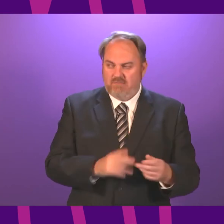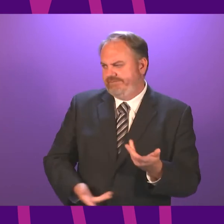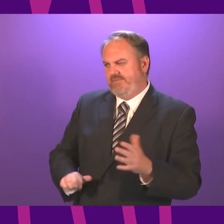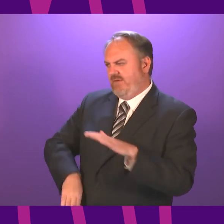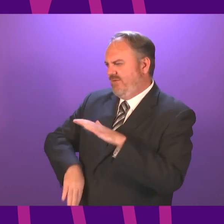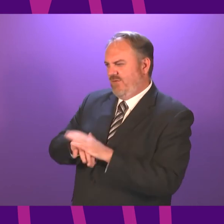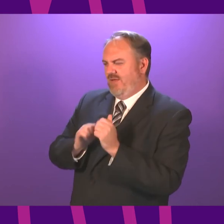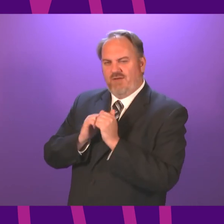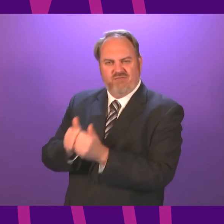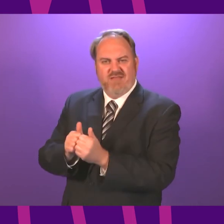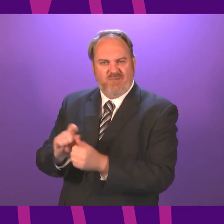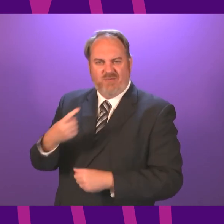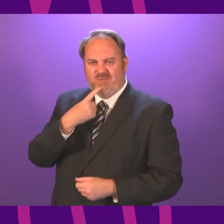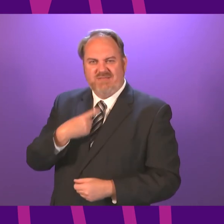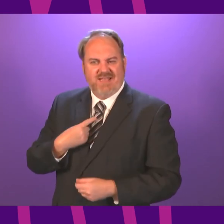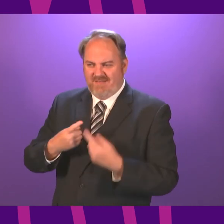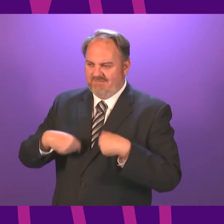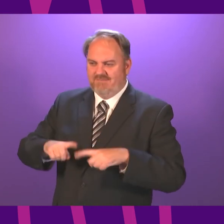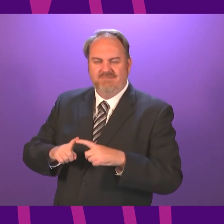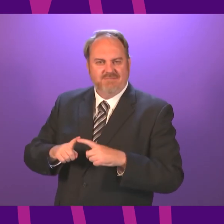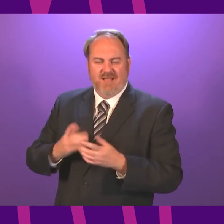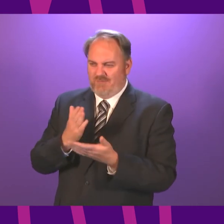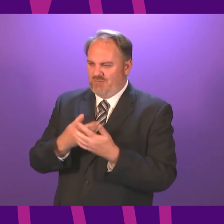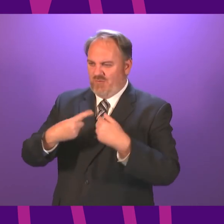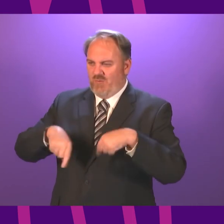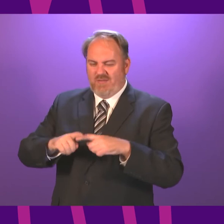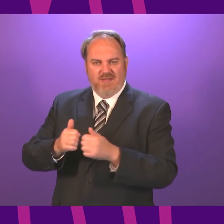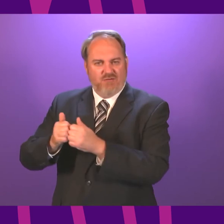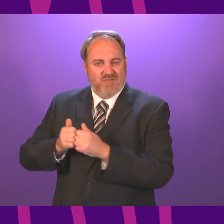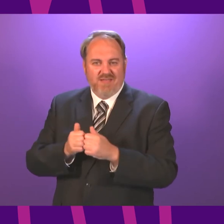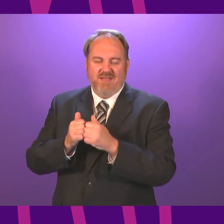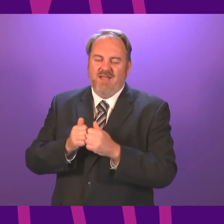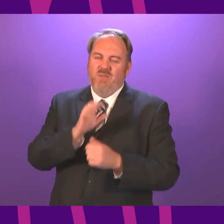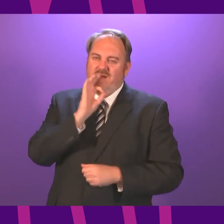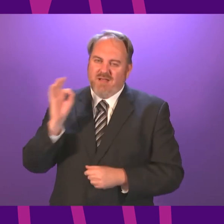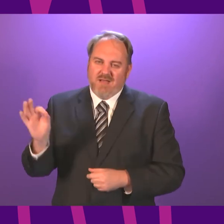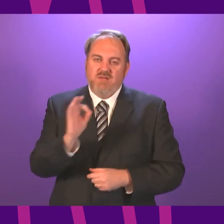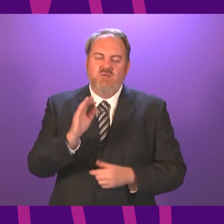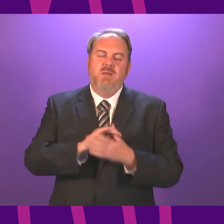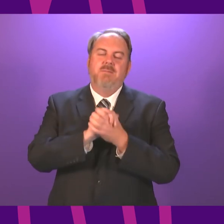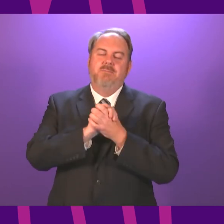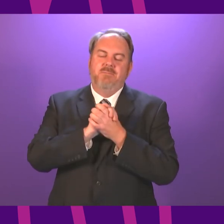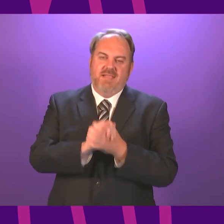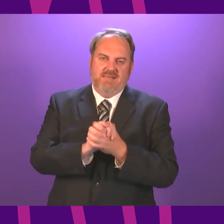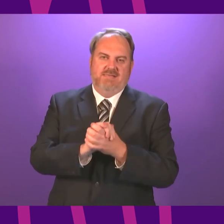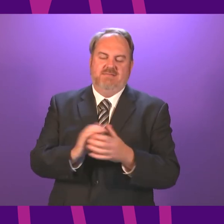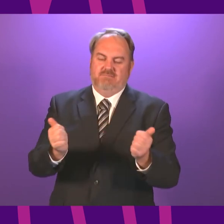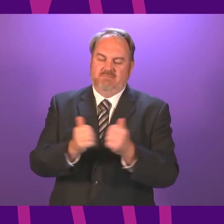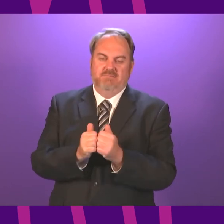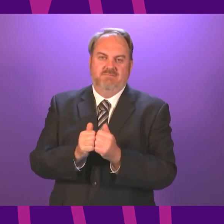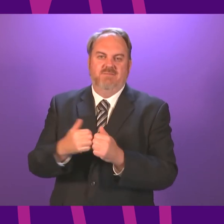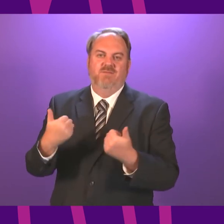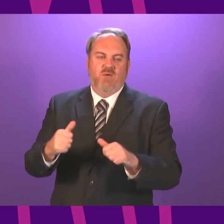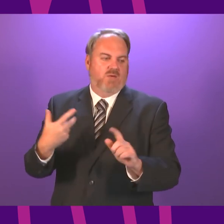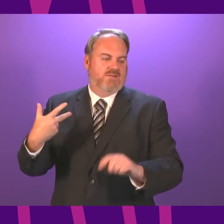more, and I'm sure everybody across the Chamber does. I would appeal to everybody, as I do almost every day, to get vaccinated